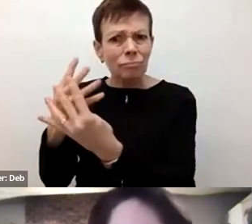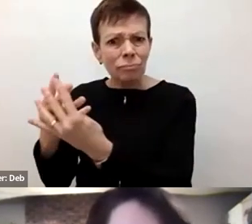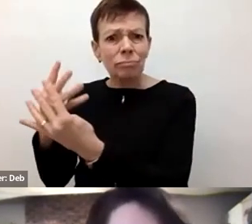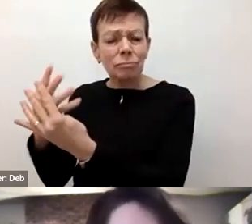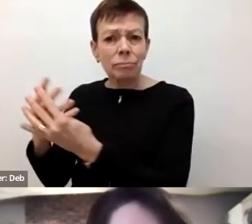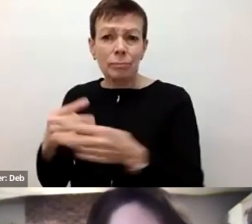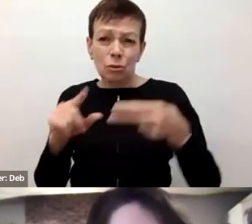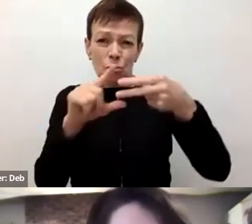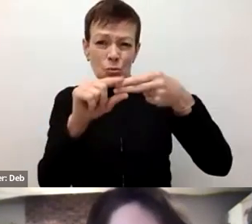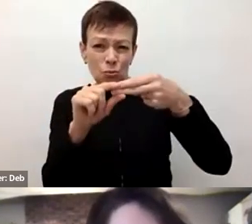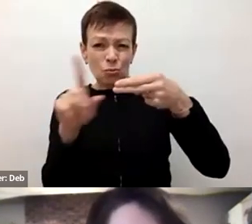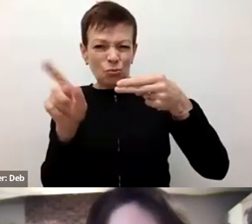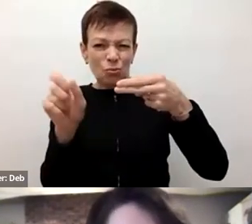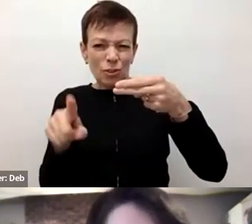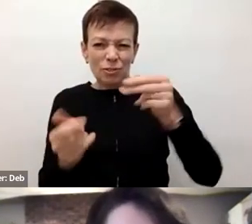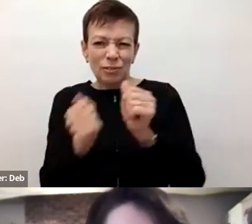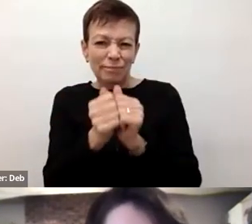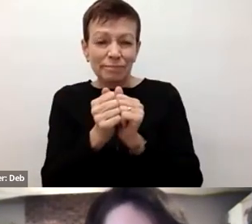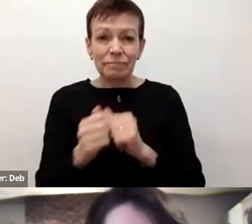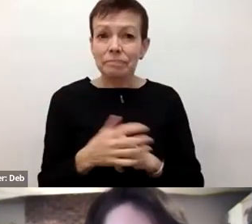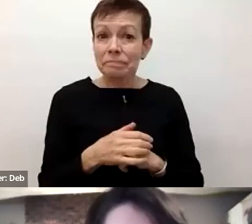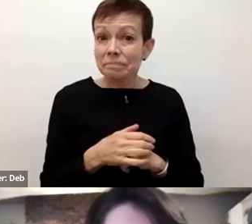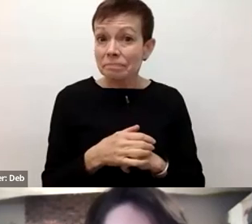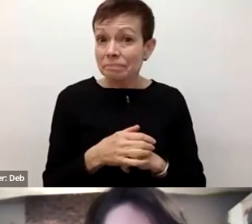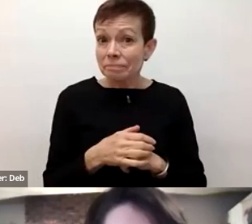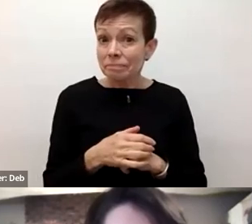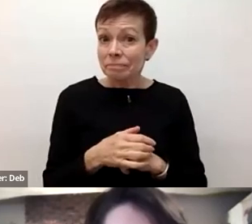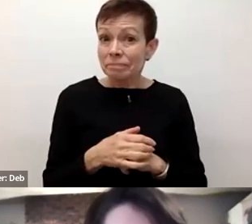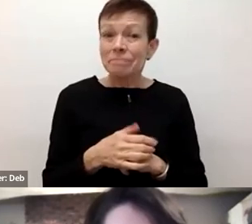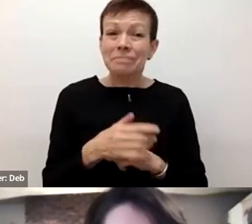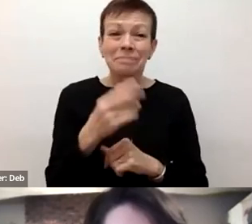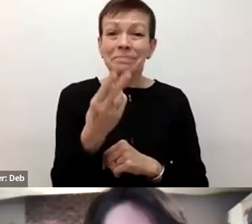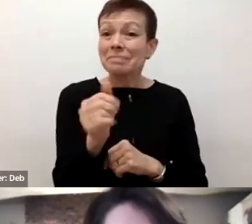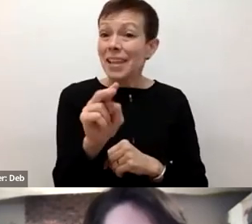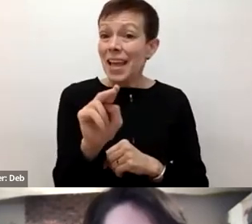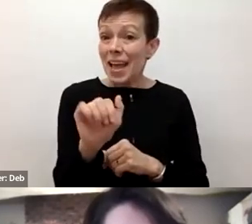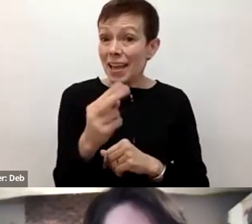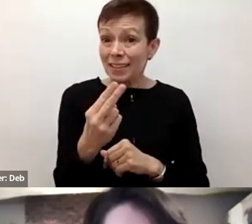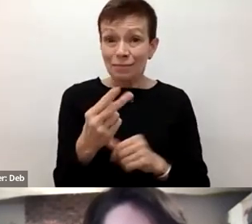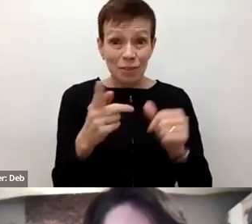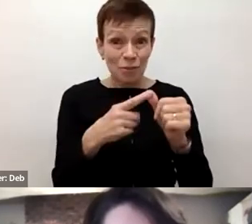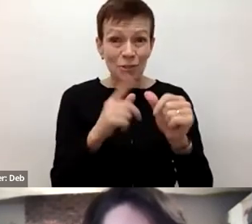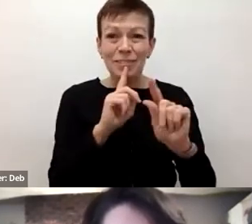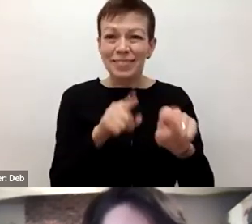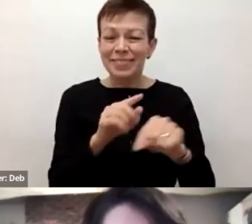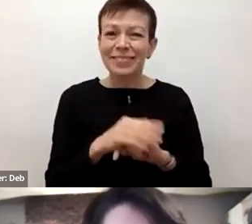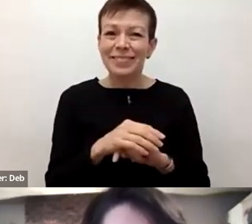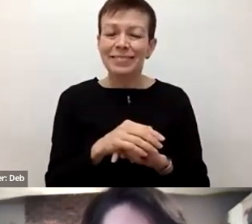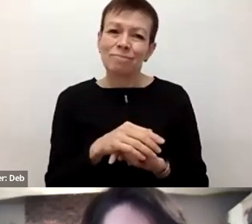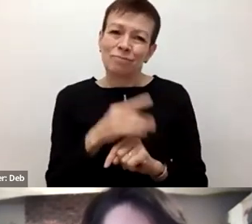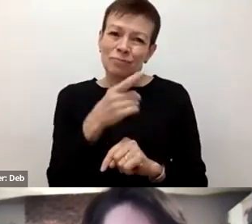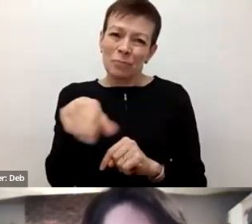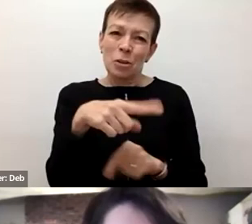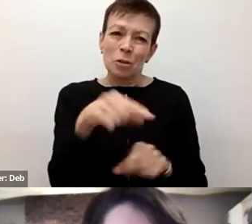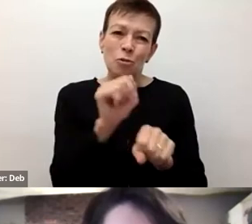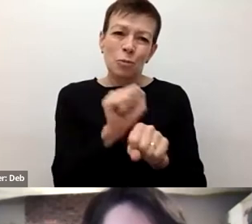these two questions as combined. And I will invite first Hannah to respond to this, given that she has been working with this